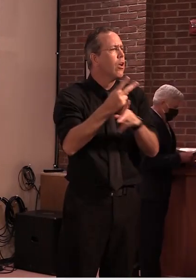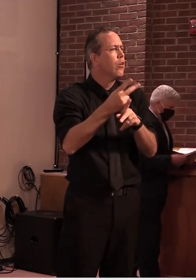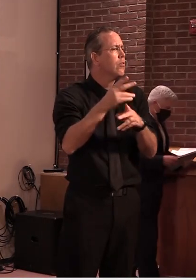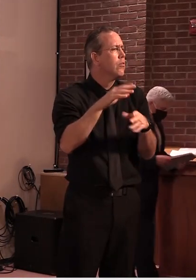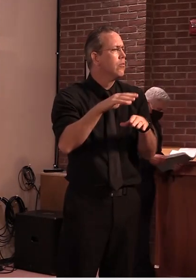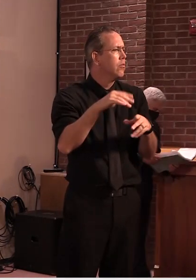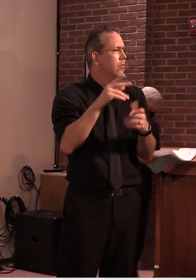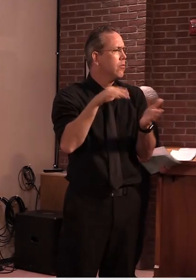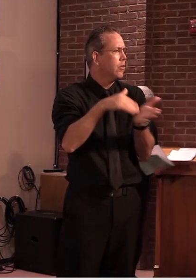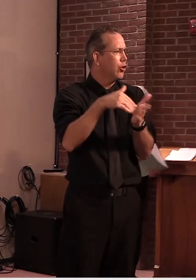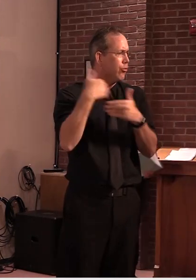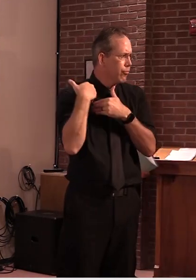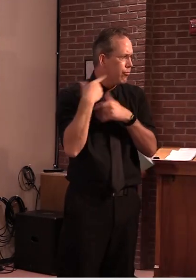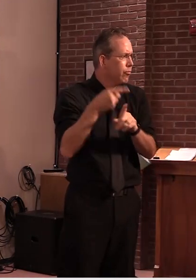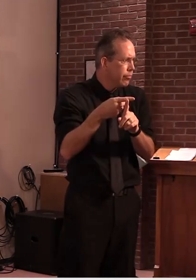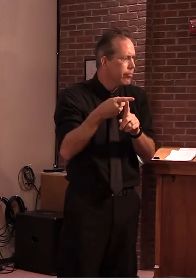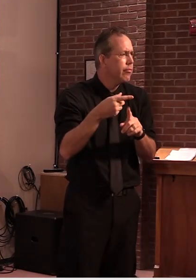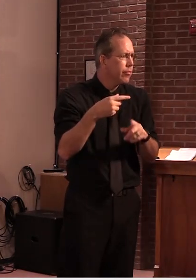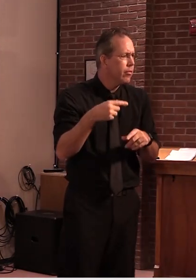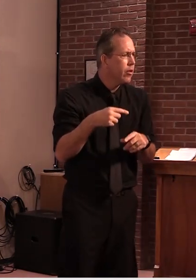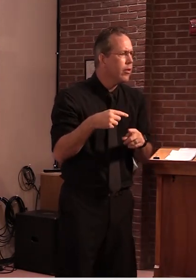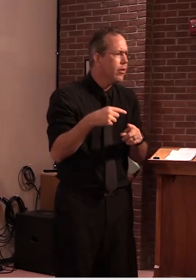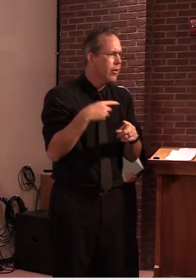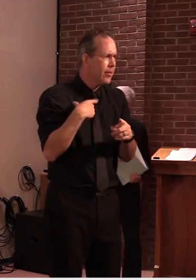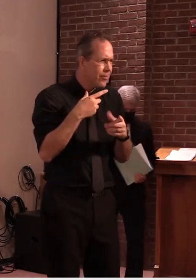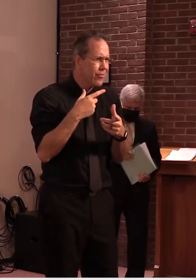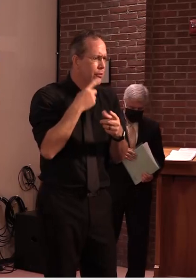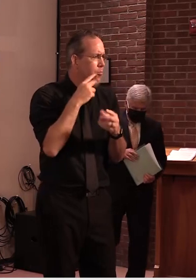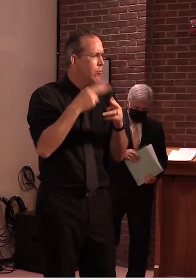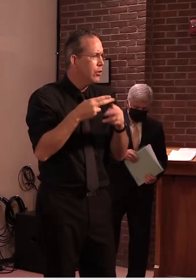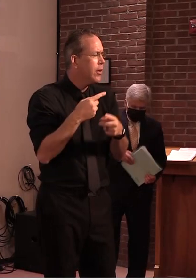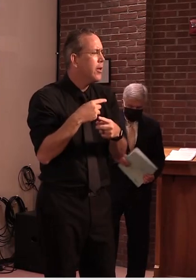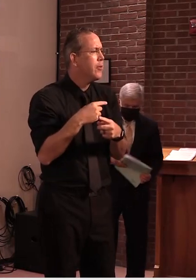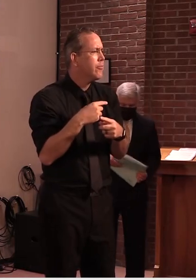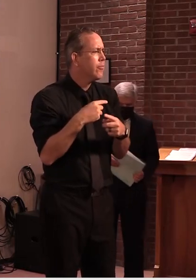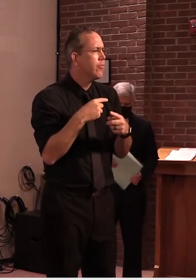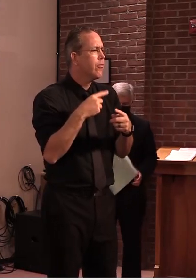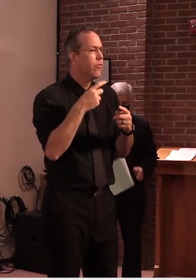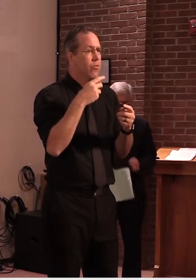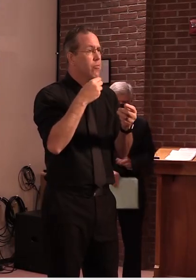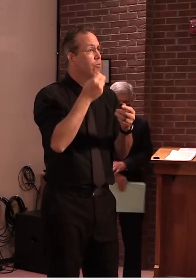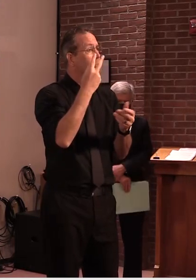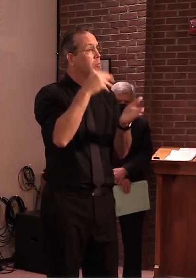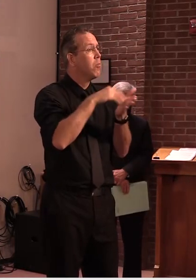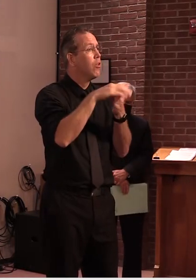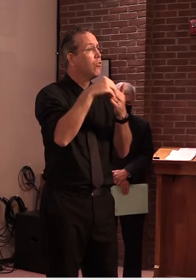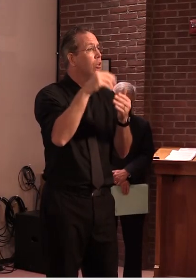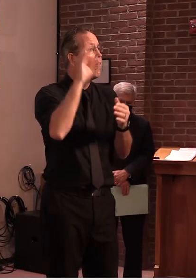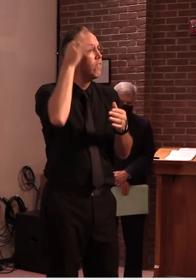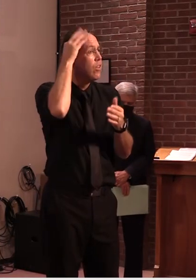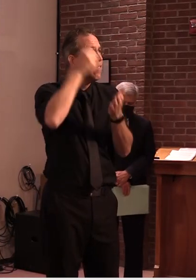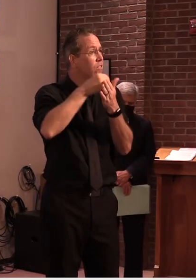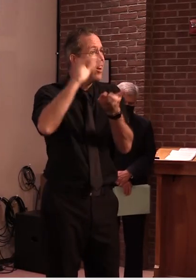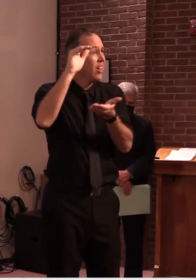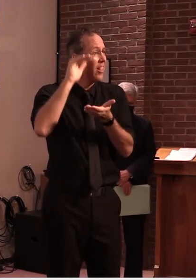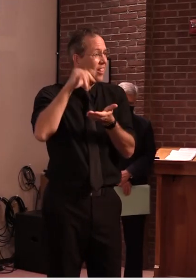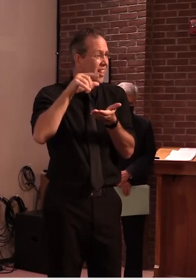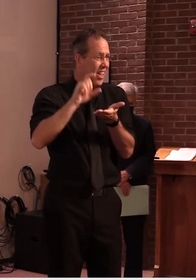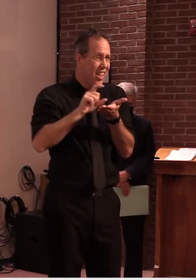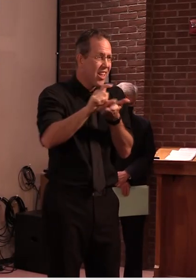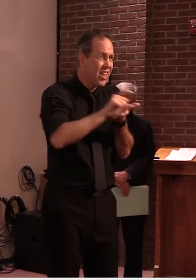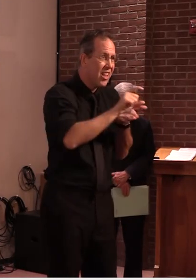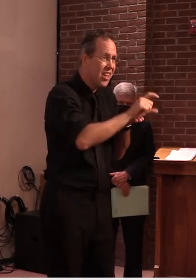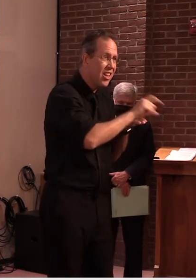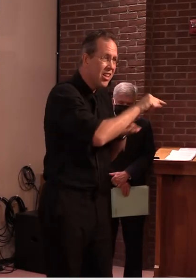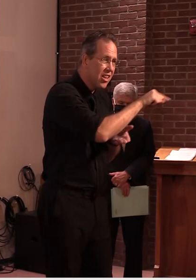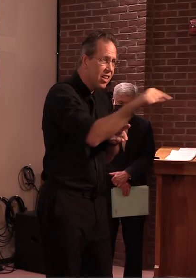earlier announcement today, we're ramping up our infrastructure to support school districts and the state in this area. And I think it's going to be a critical need, and